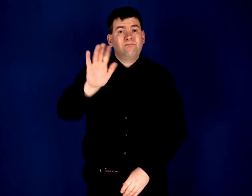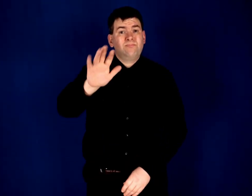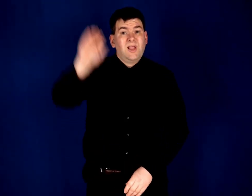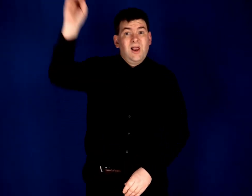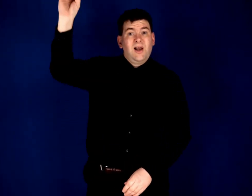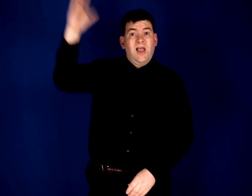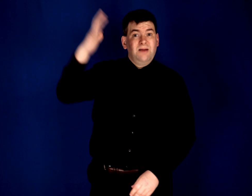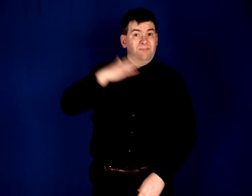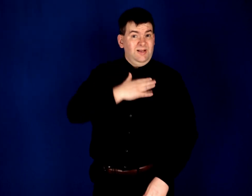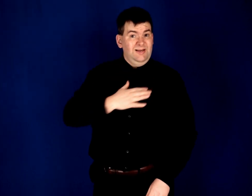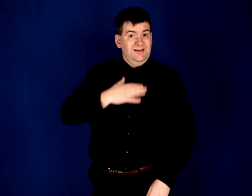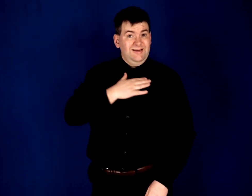Lights, please.